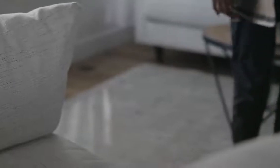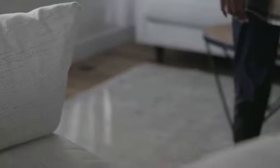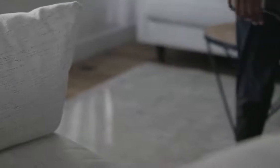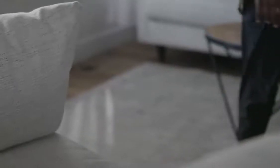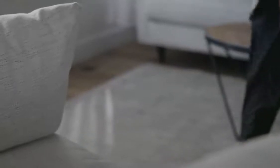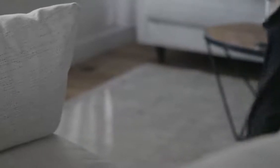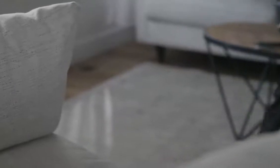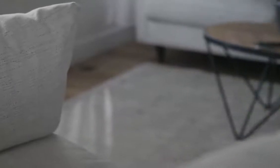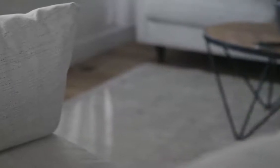their faith.